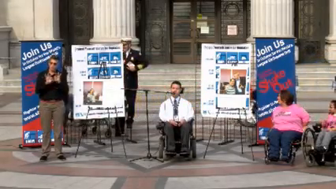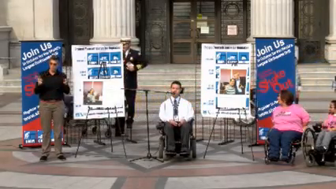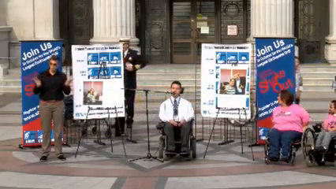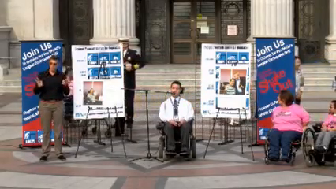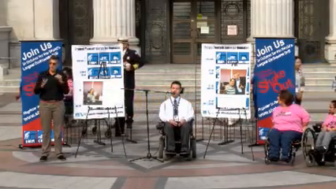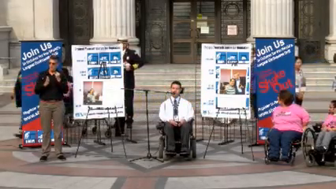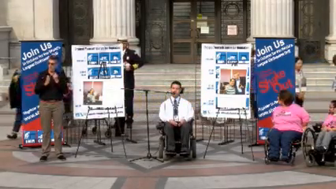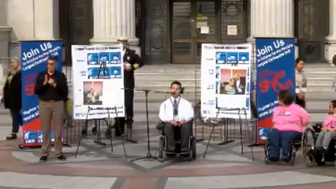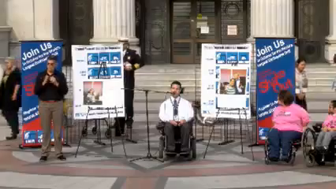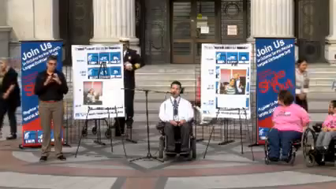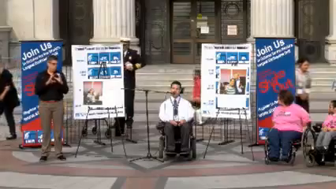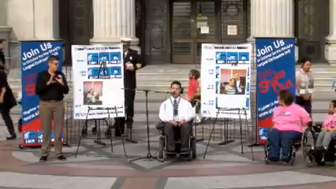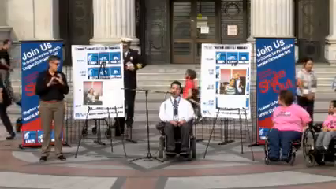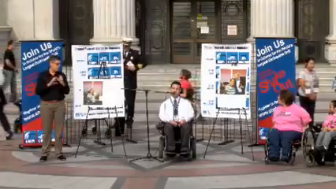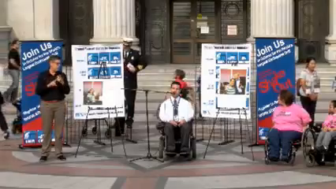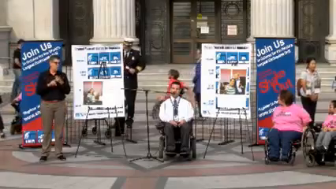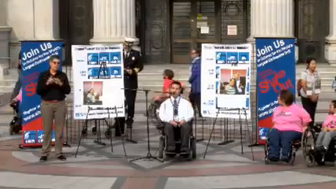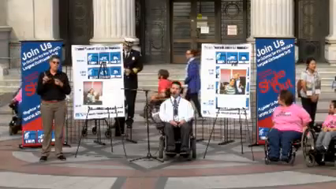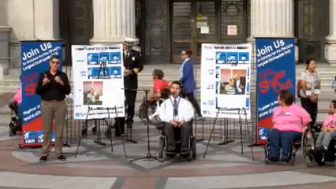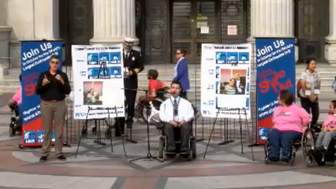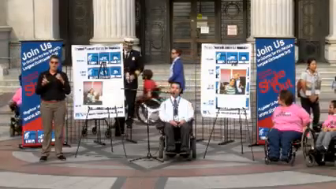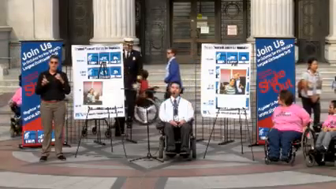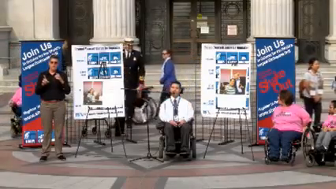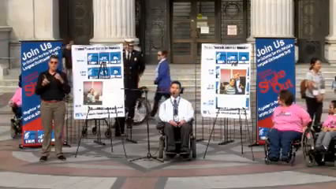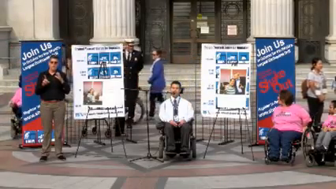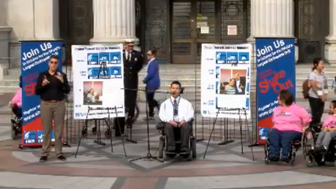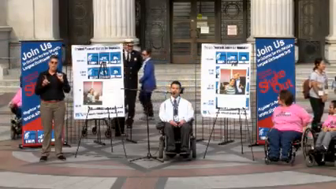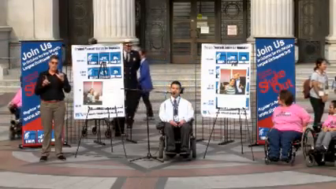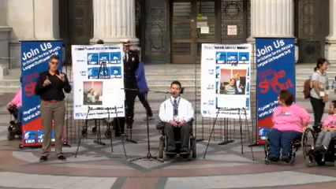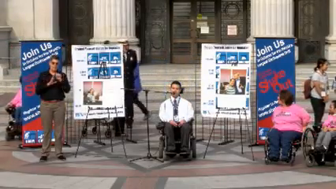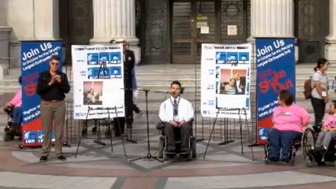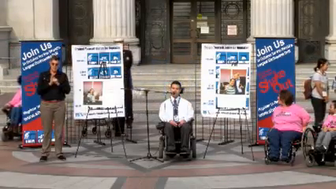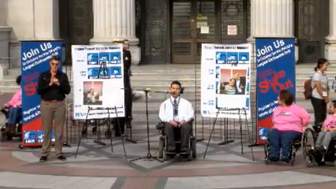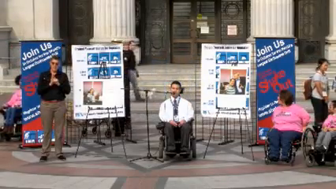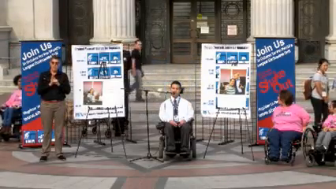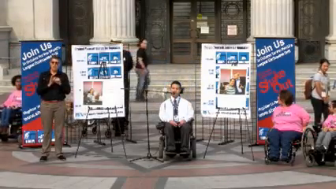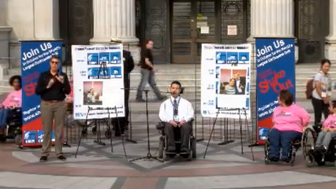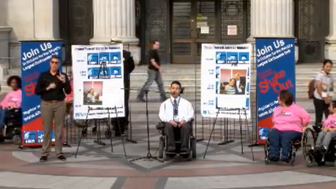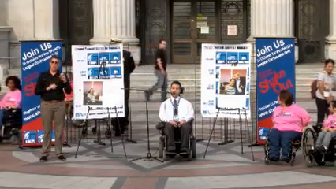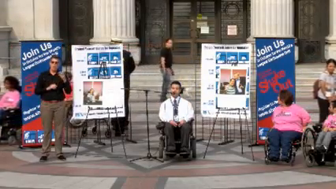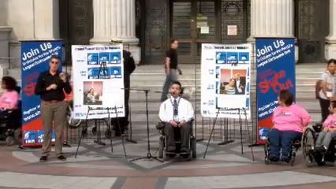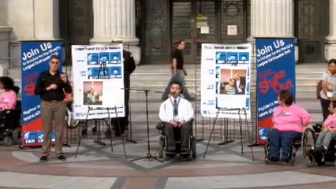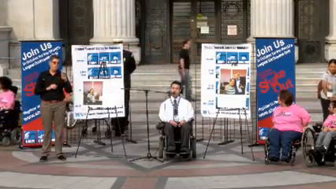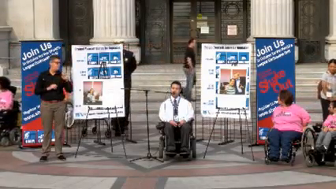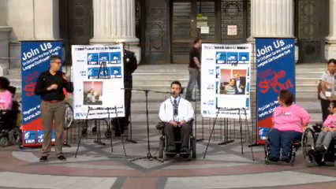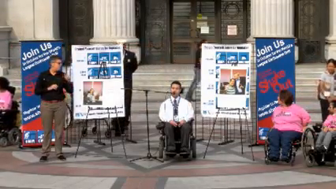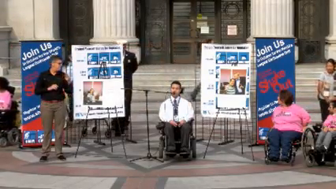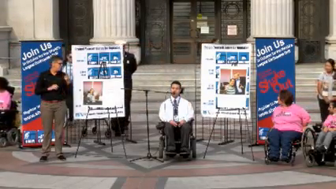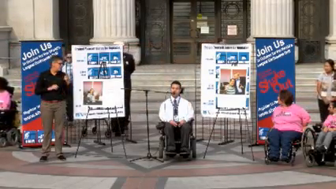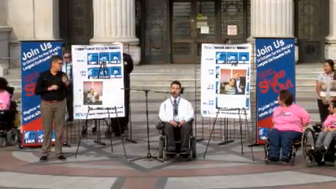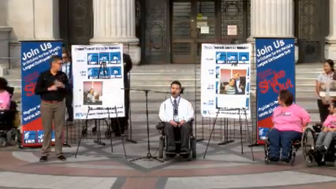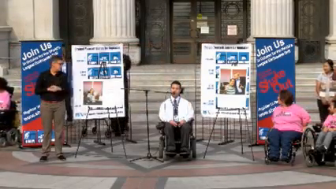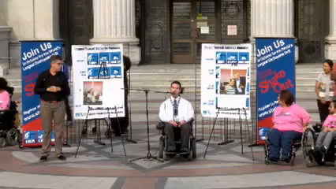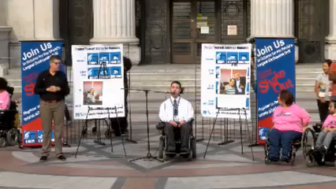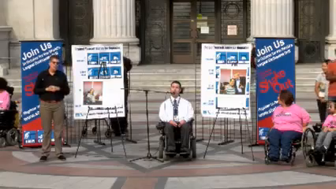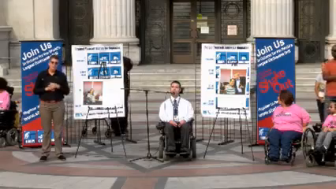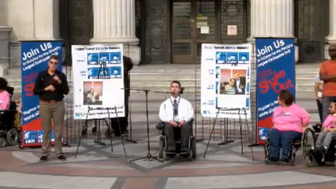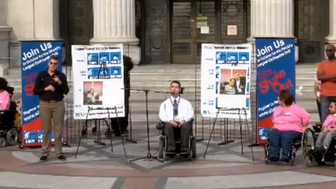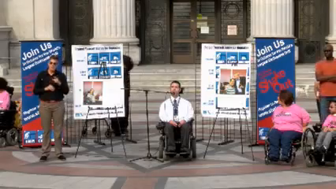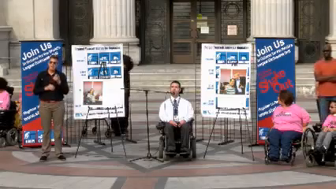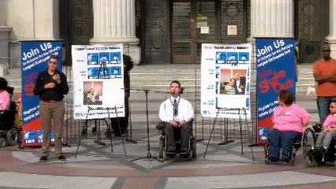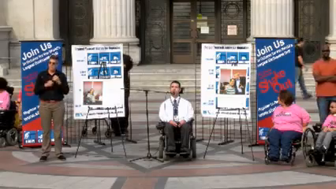from Cal State Long Beach. He defied them by living on his own, swimming on his own,